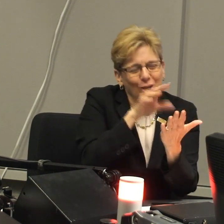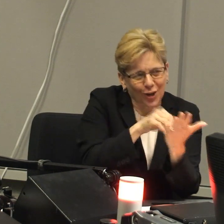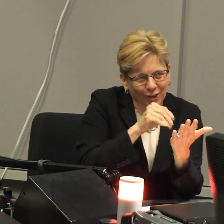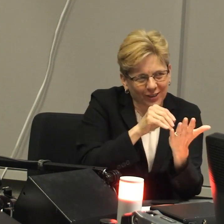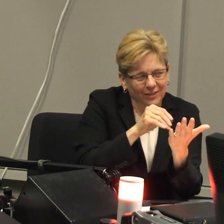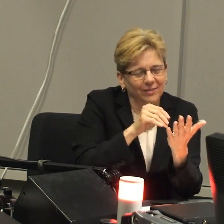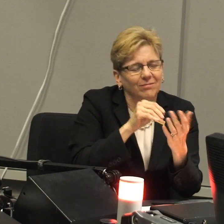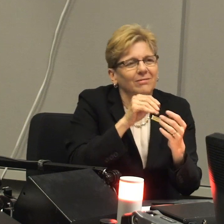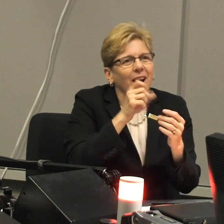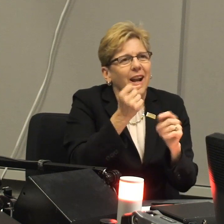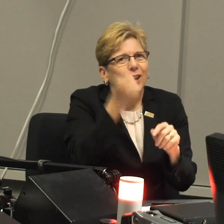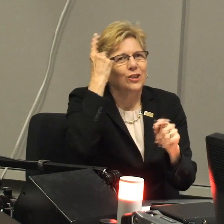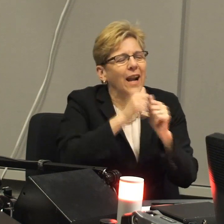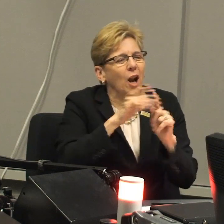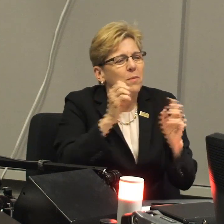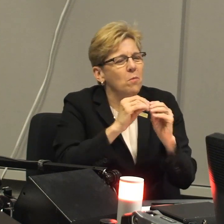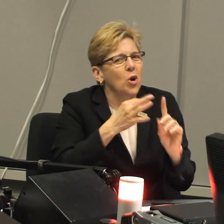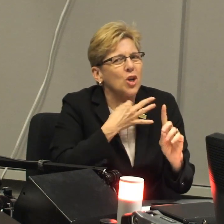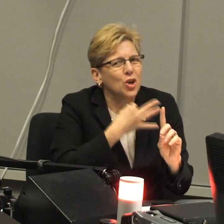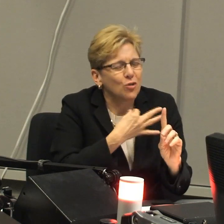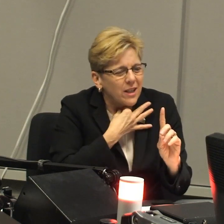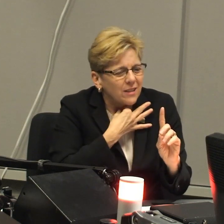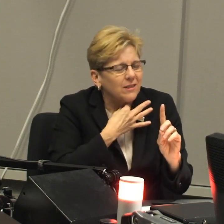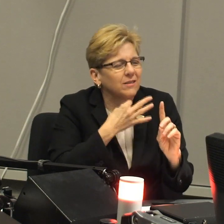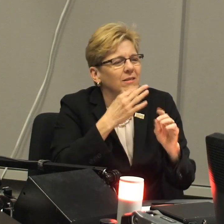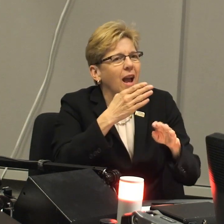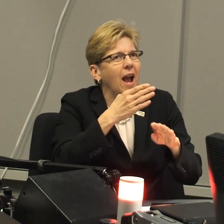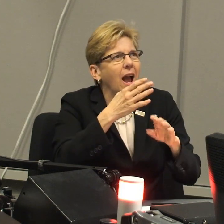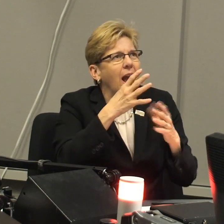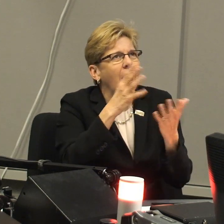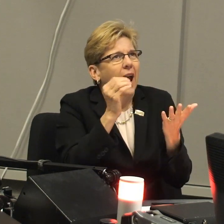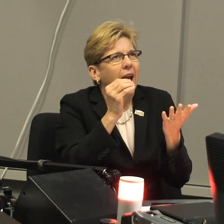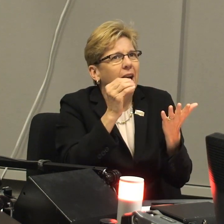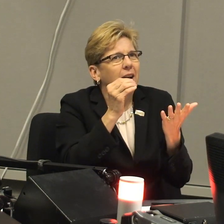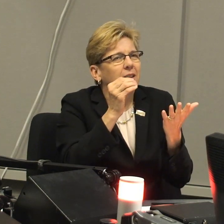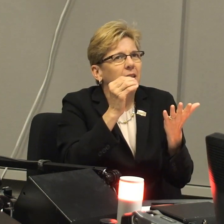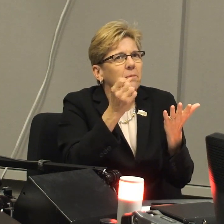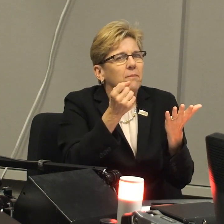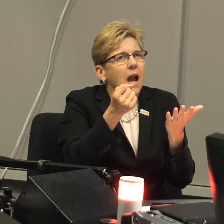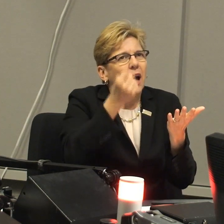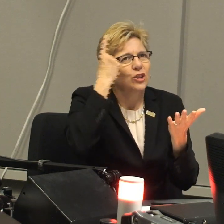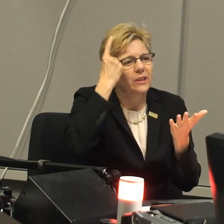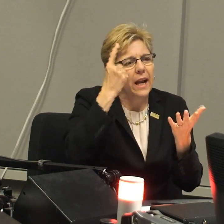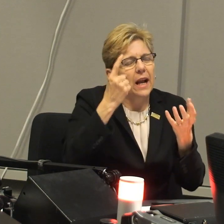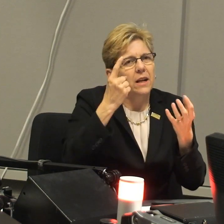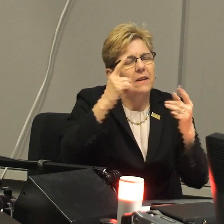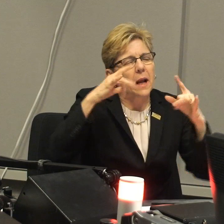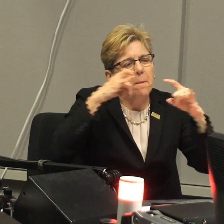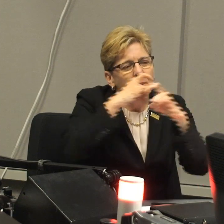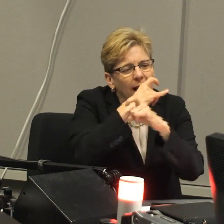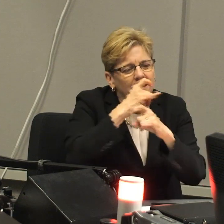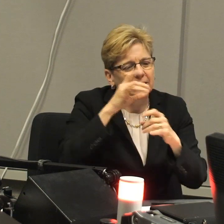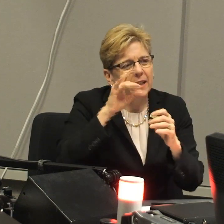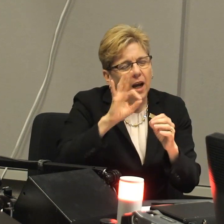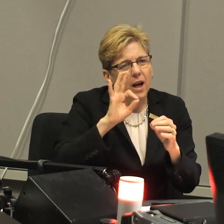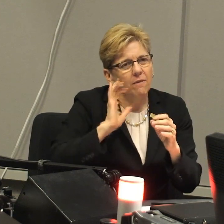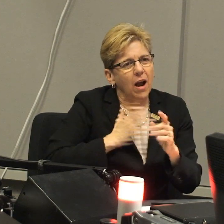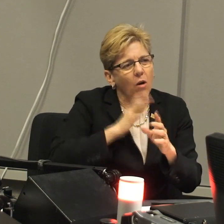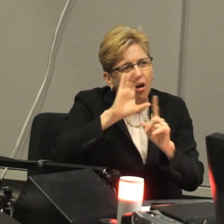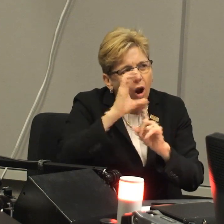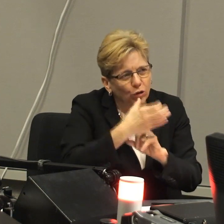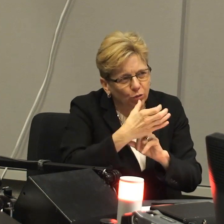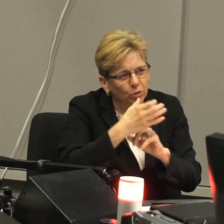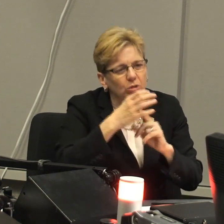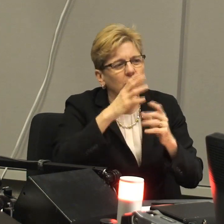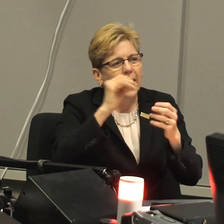the students do the leading and the learning and understanding what it means to be more curious and also understanding the